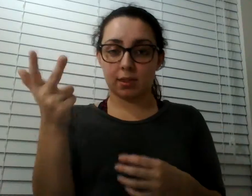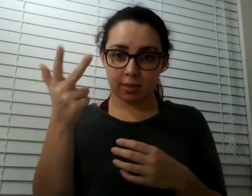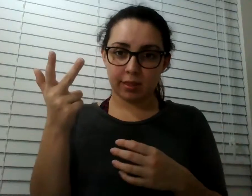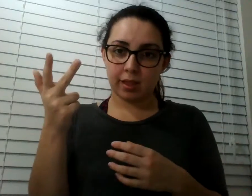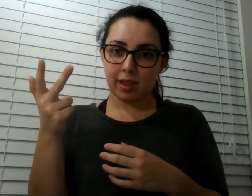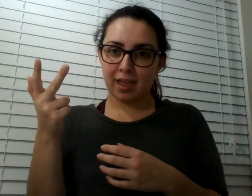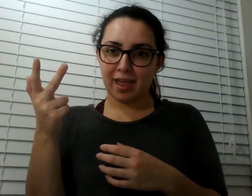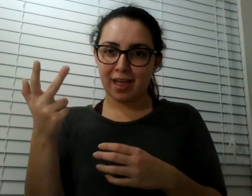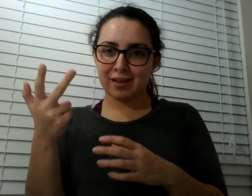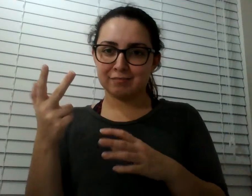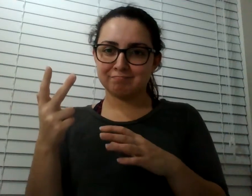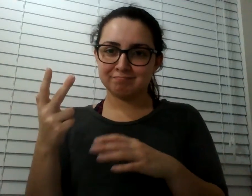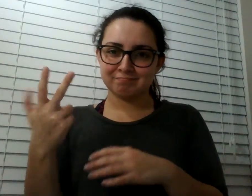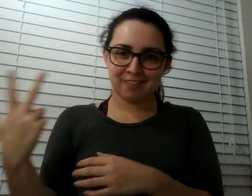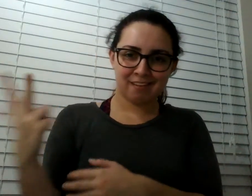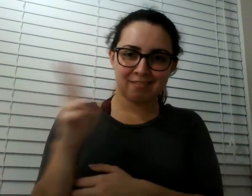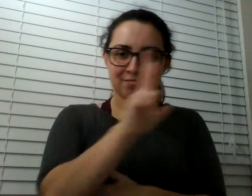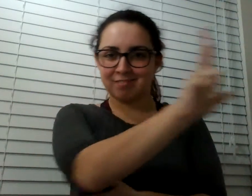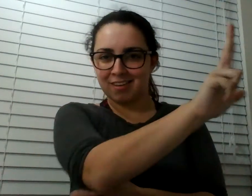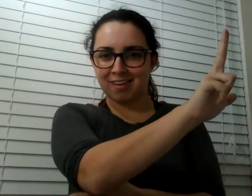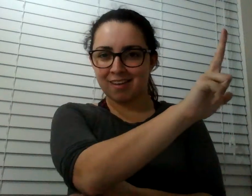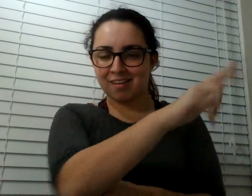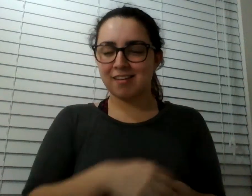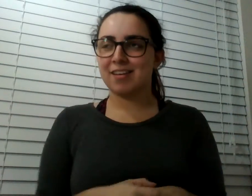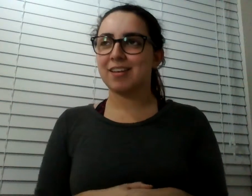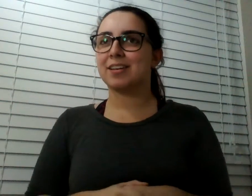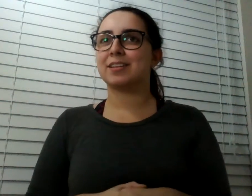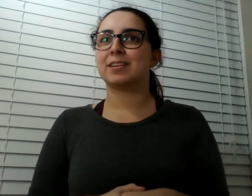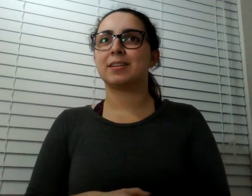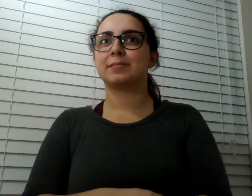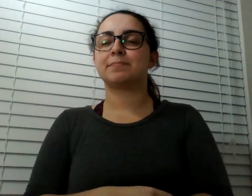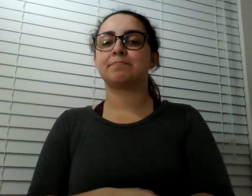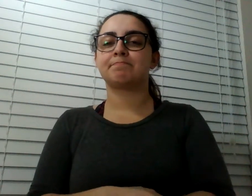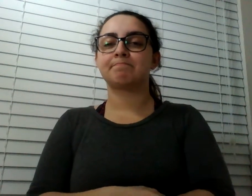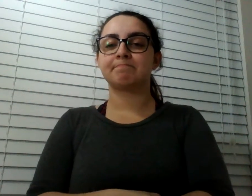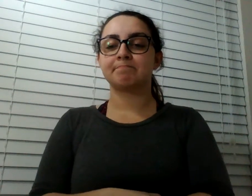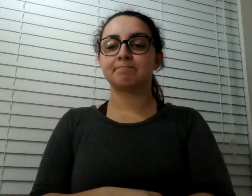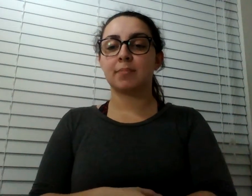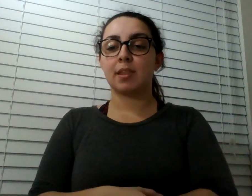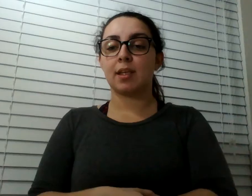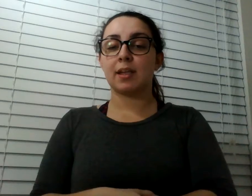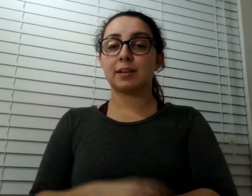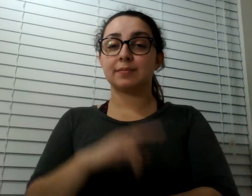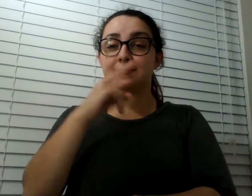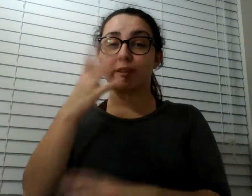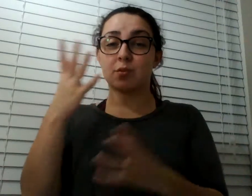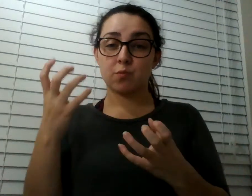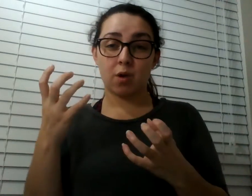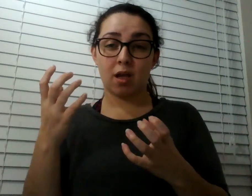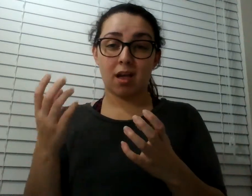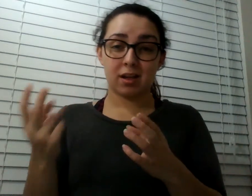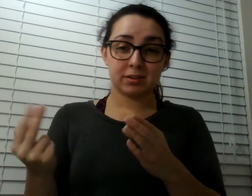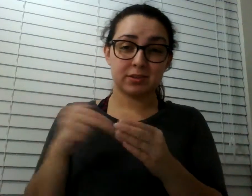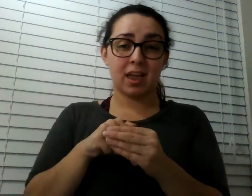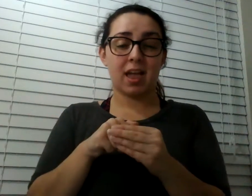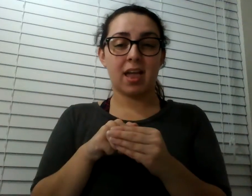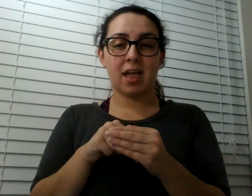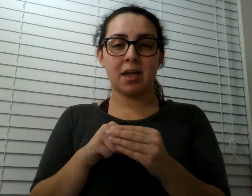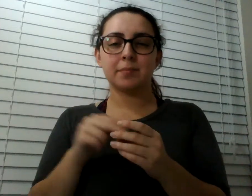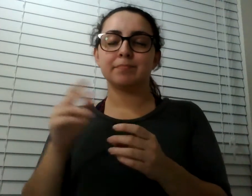I want to come. Well, we'll figure out where it is, and then you can get your secret. Hopefully I brought my book. Okay. Bye, guys. Bye,